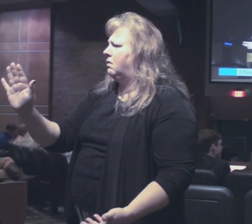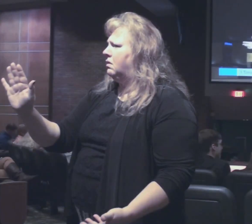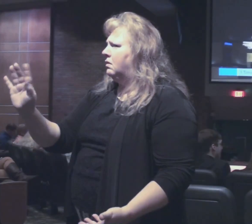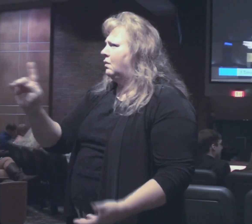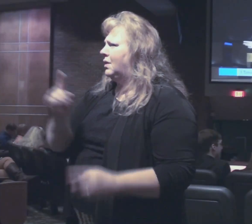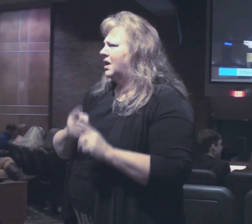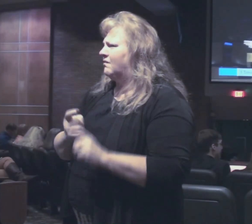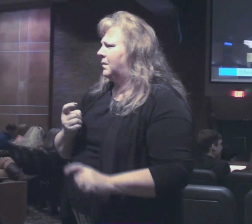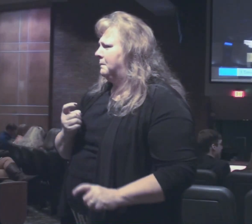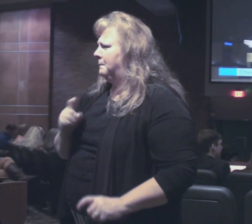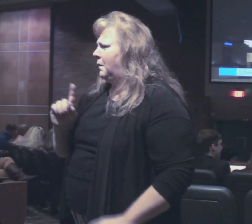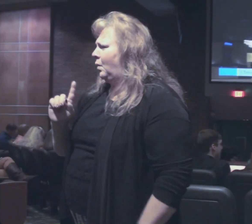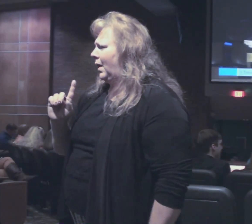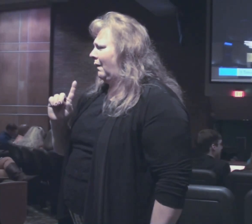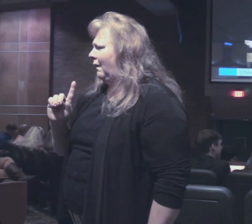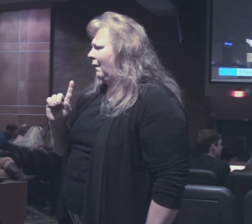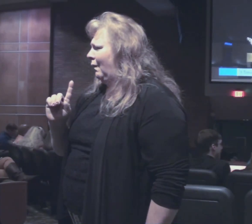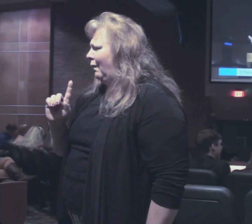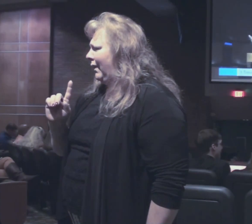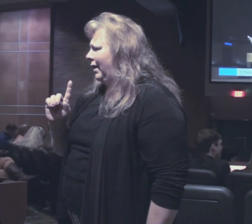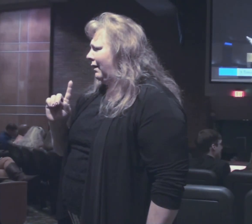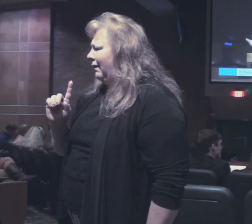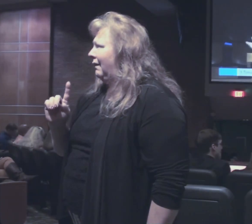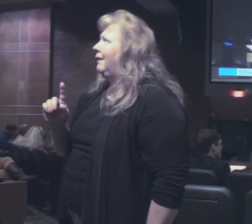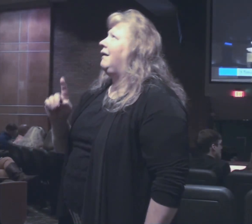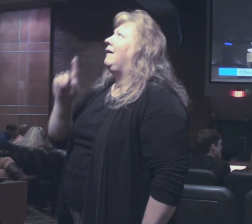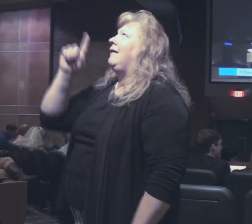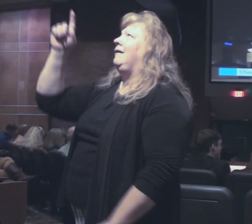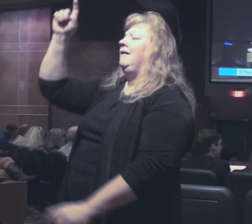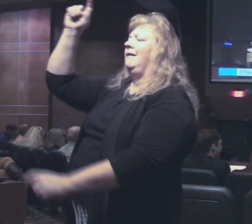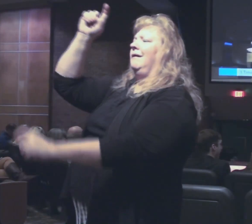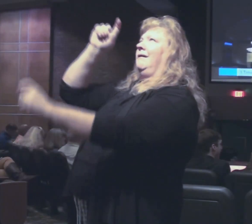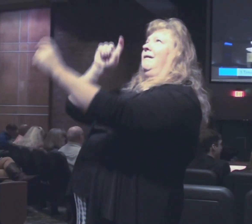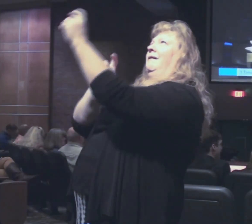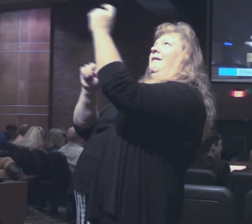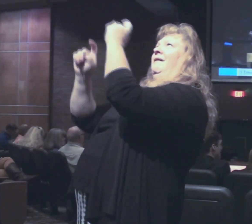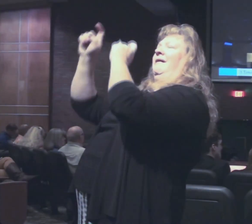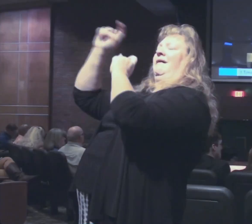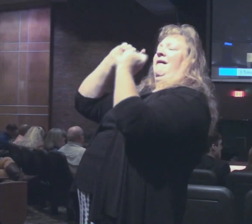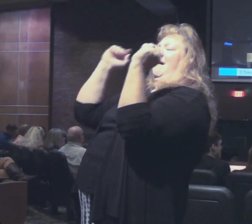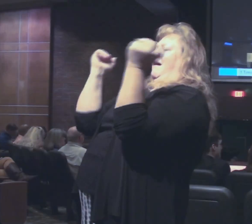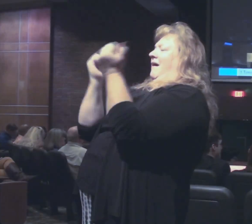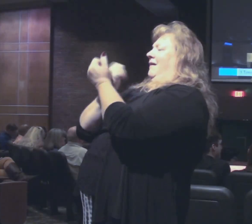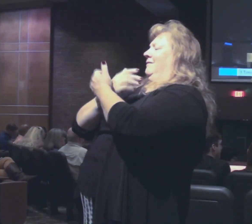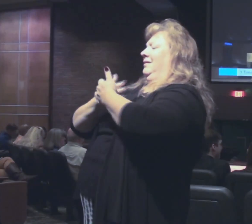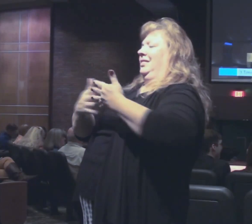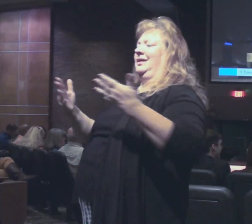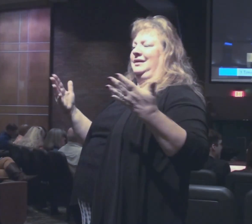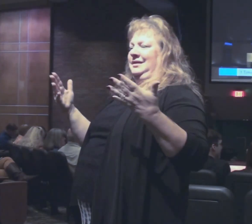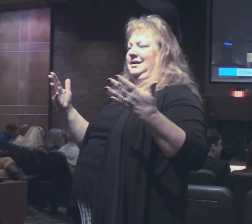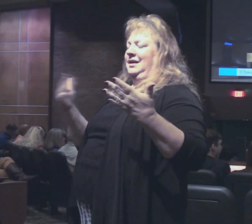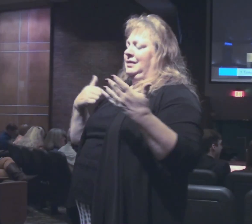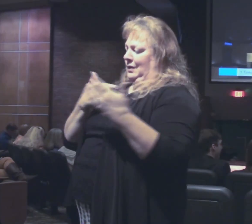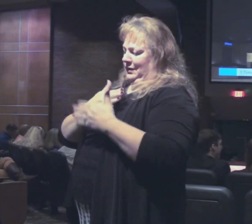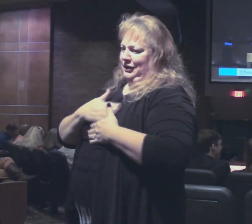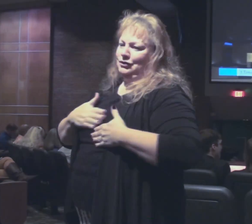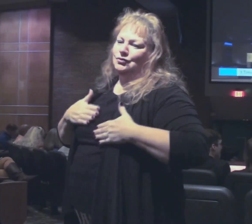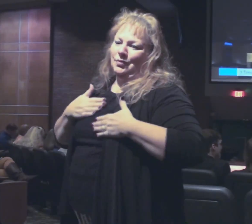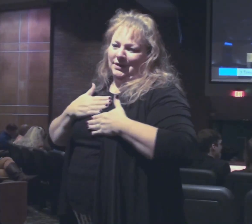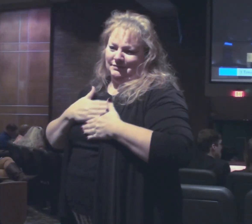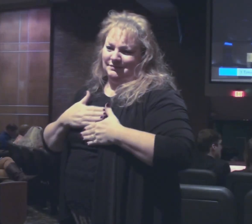come from? He's the one who has supplied us with all these things to enjoy.